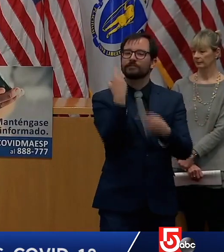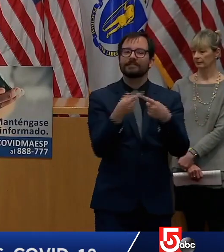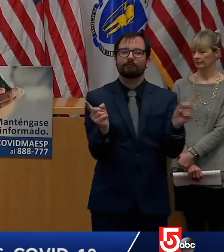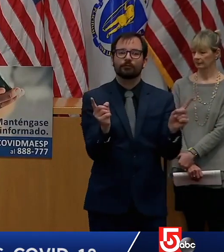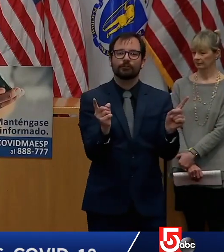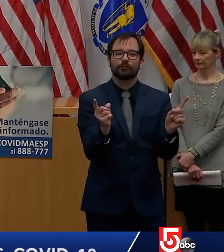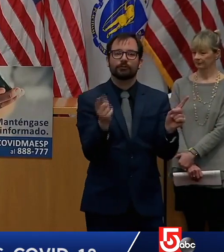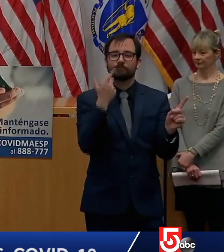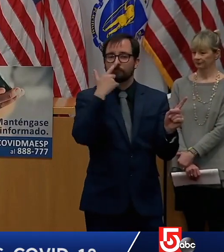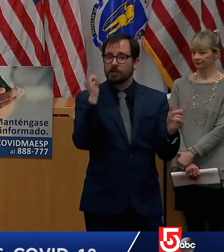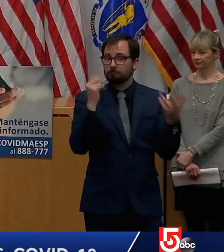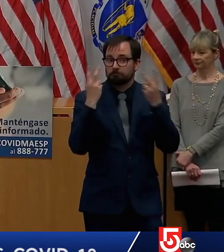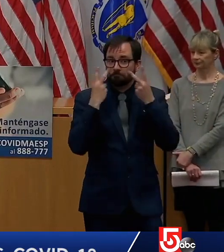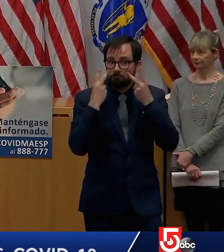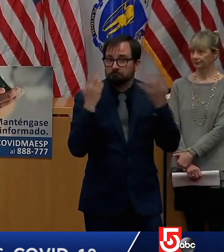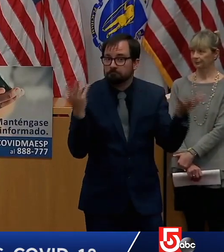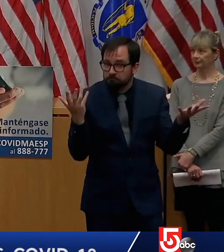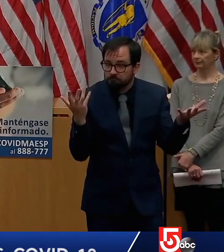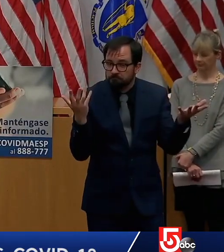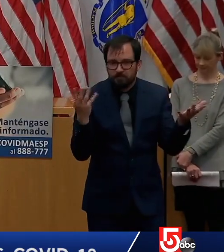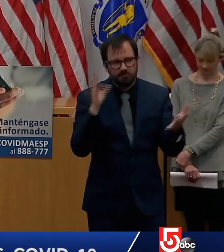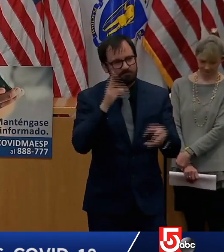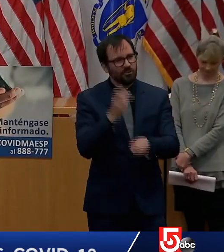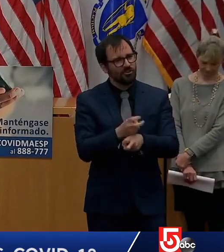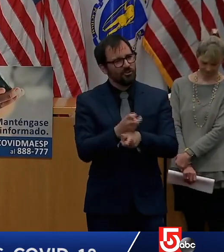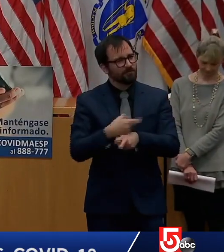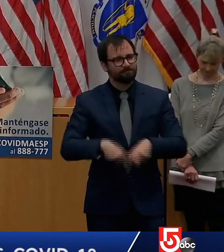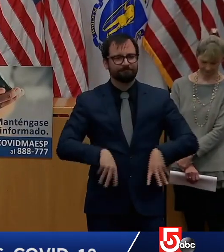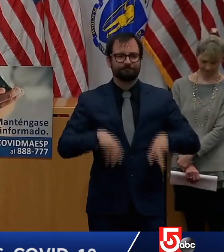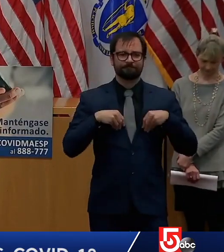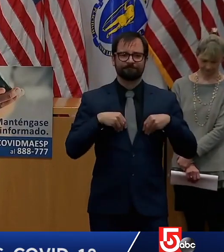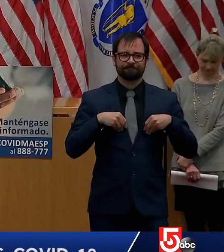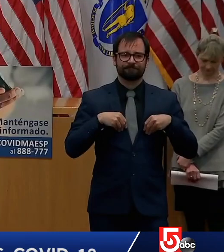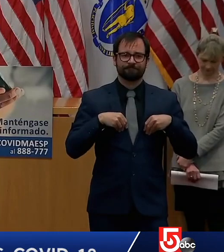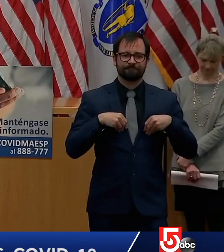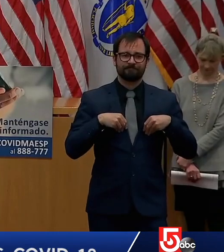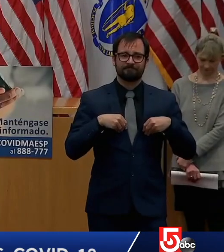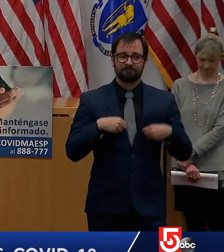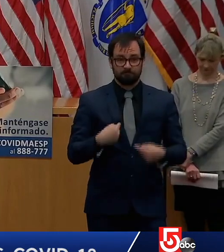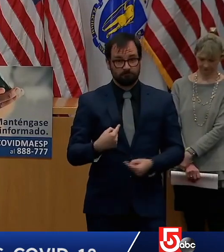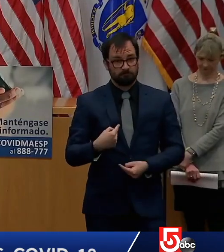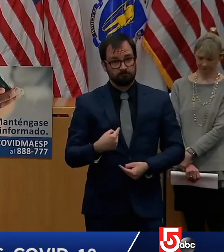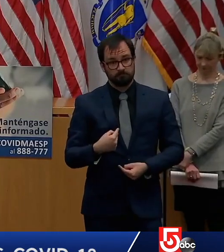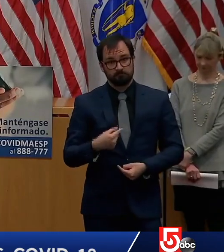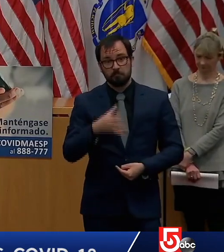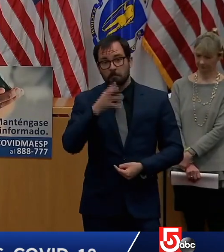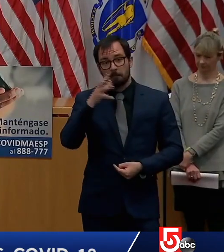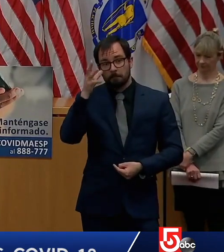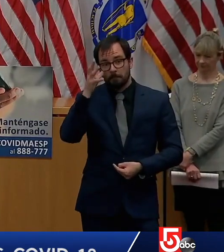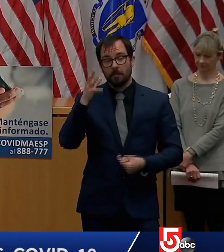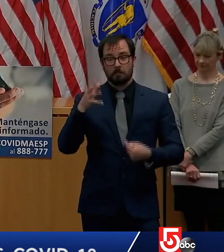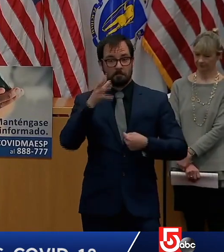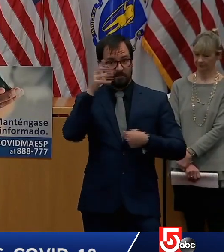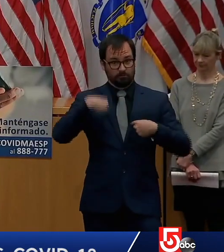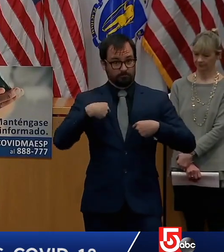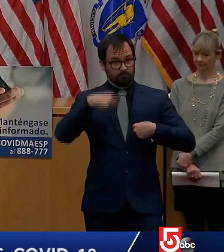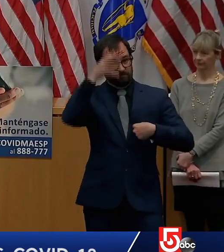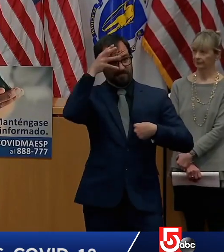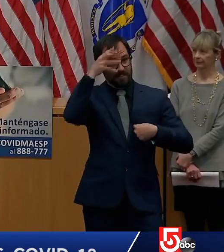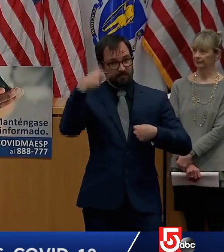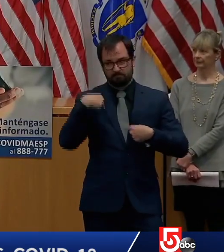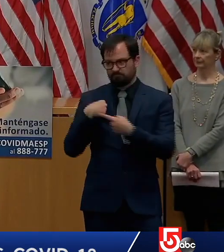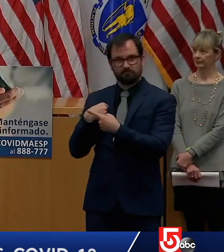months ago and as the father of three grown children it stings for me too because i remember how precious this time is